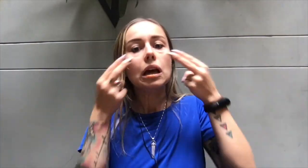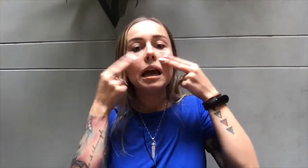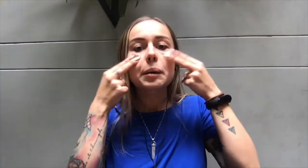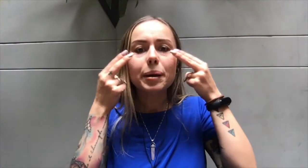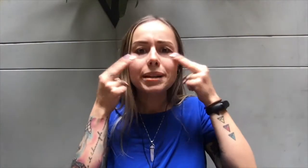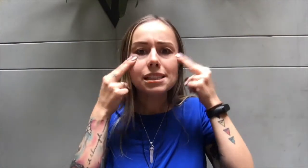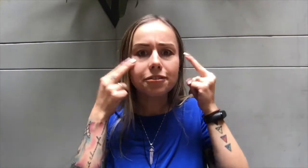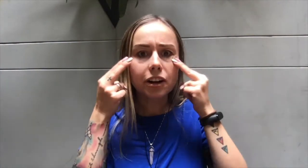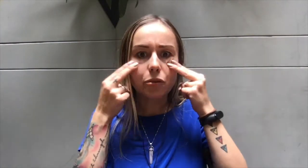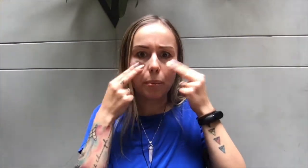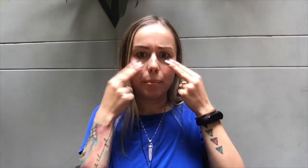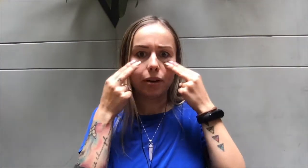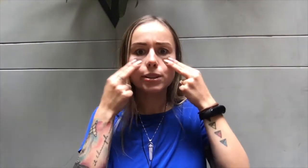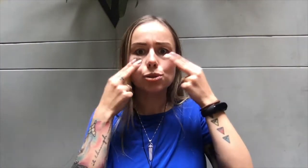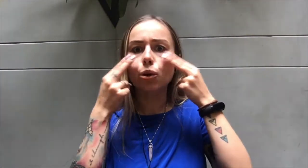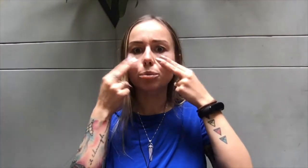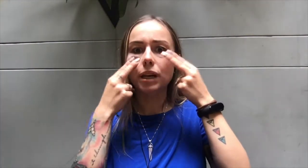Maybe it's a fear of what my parents told me.